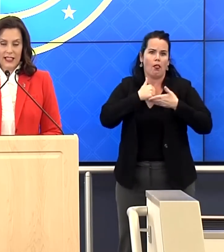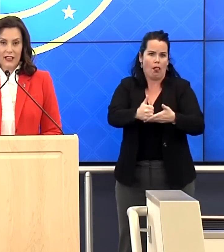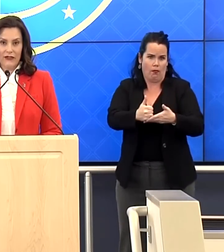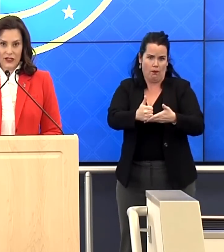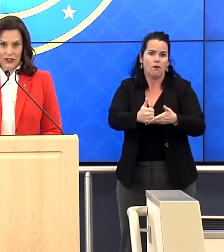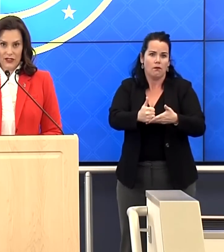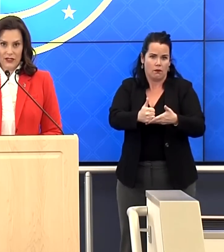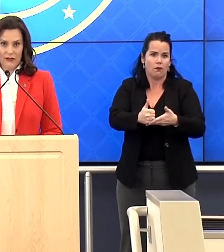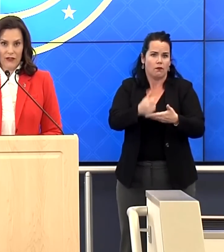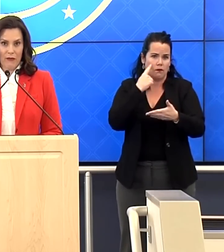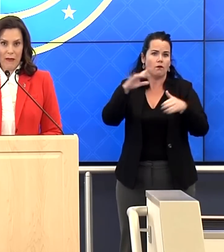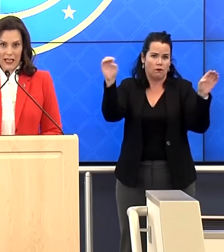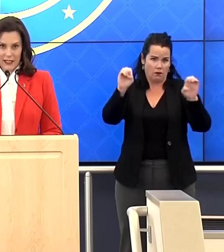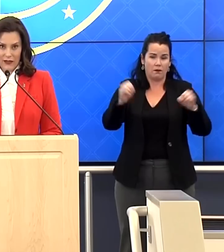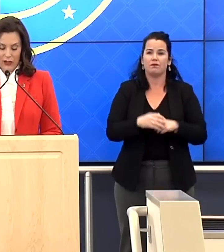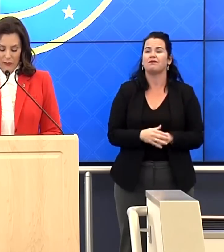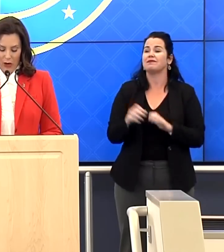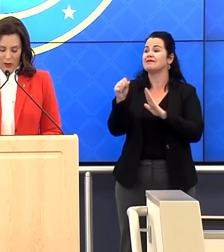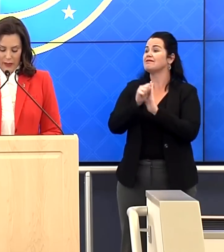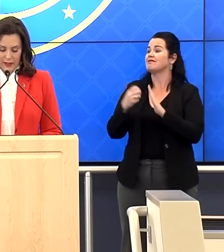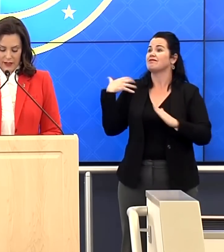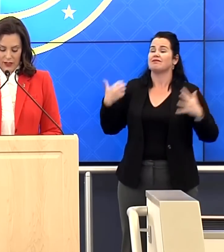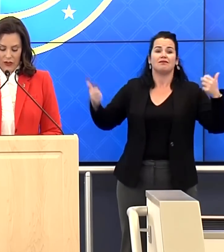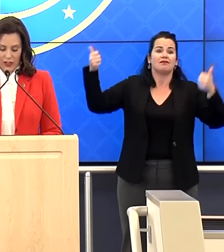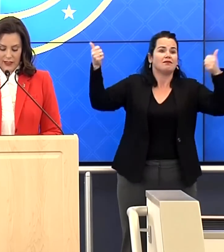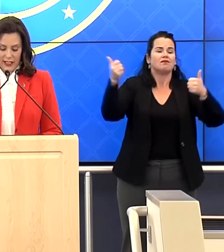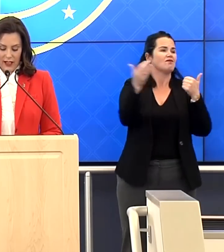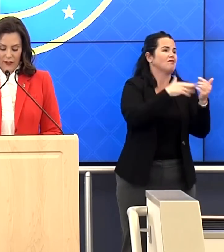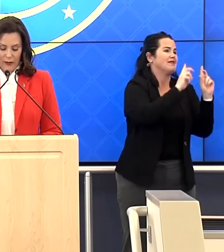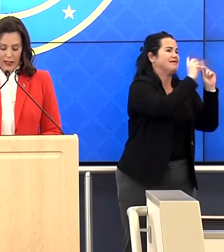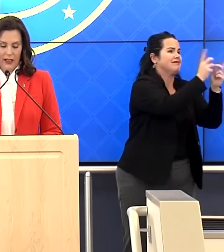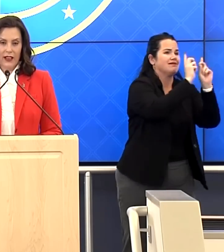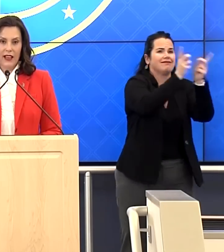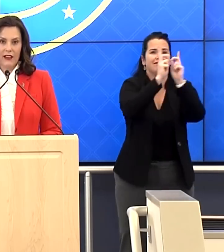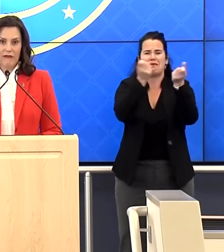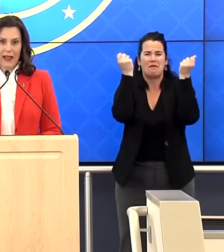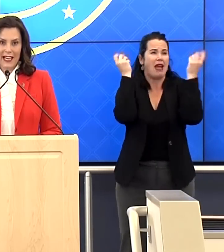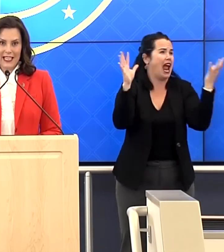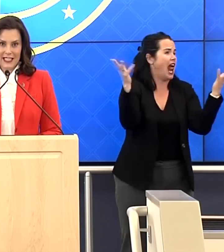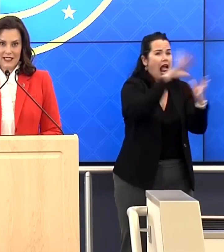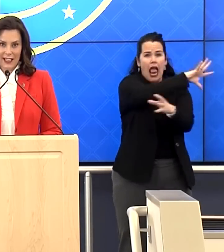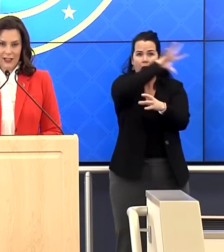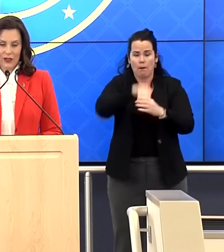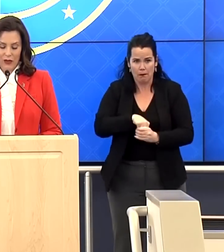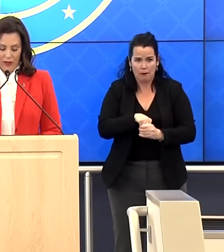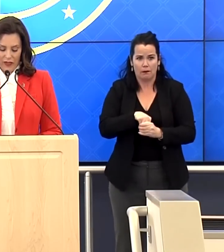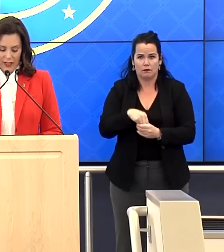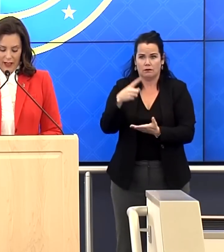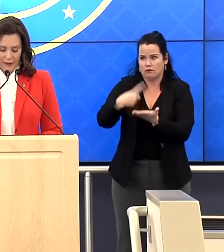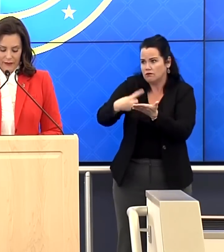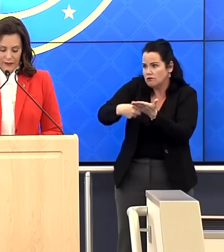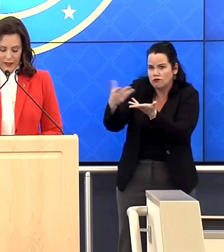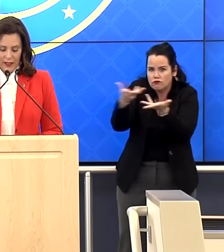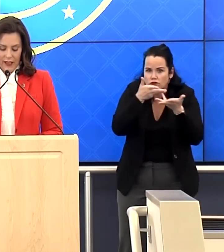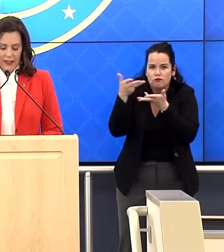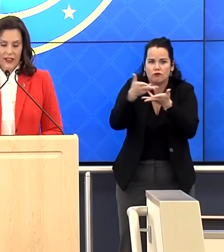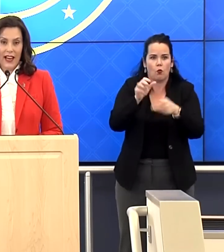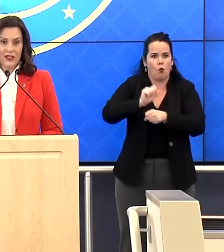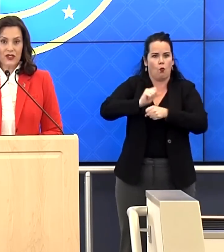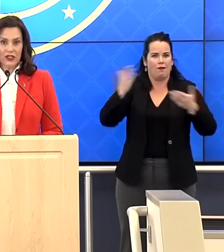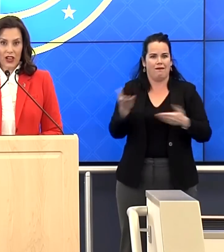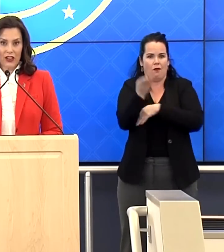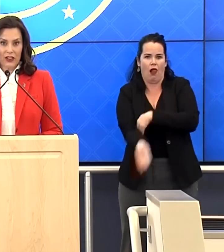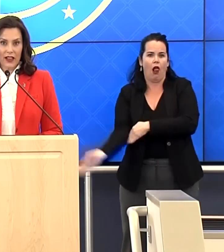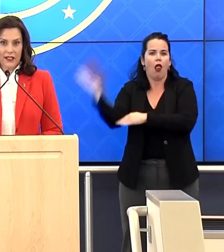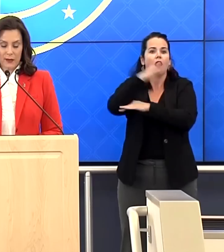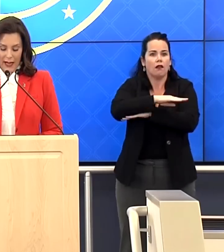State officials from many different apartments across state government have been on site throughout the day. The